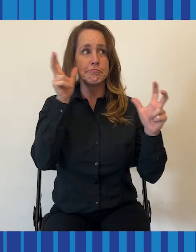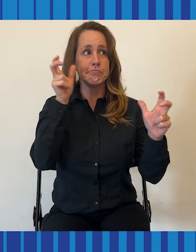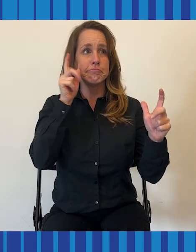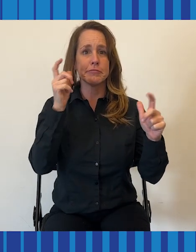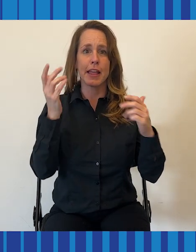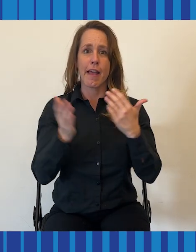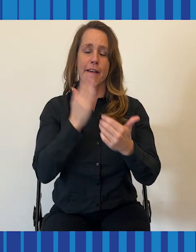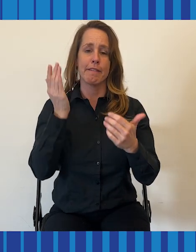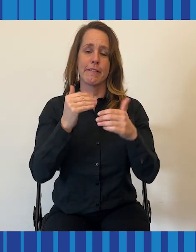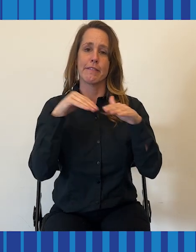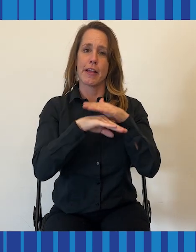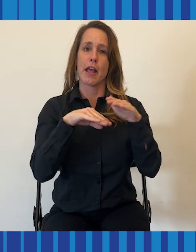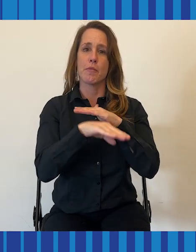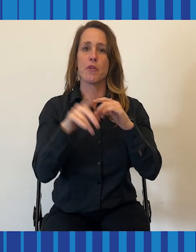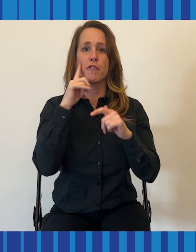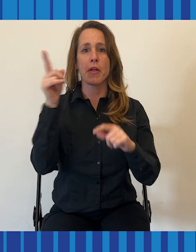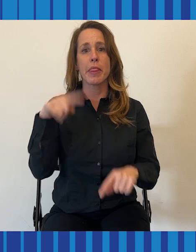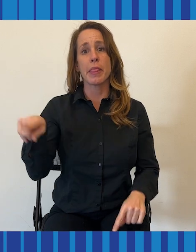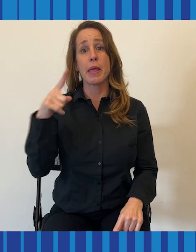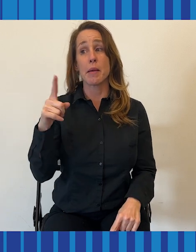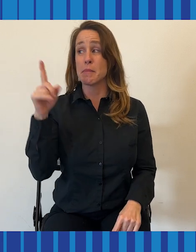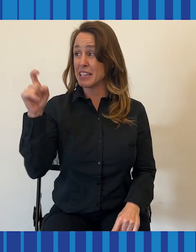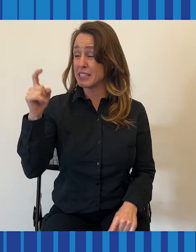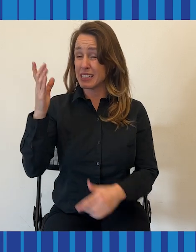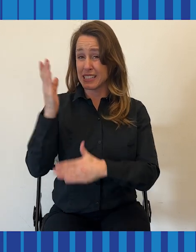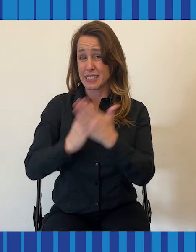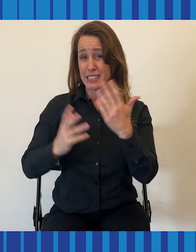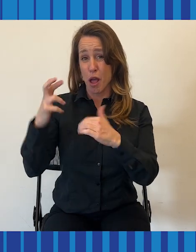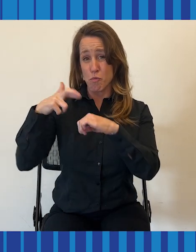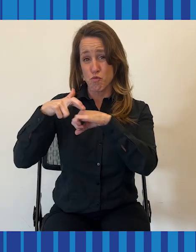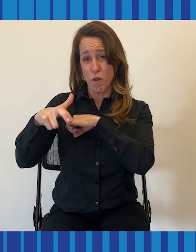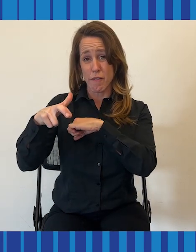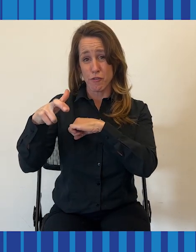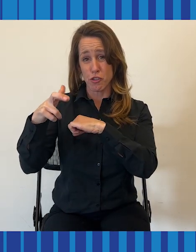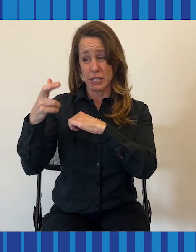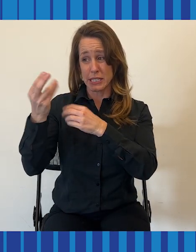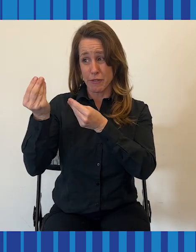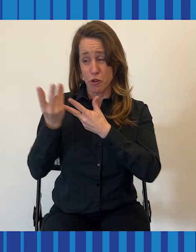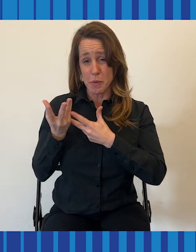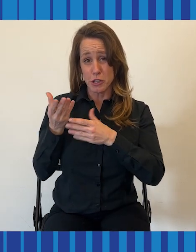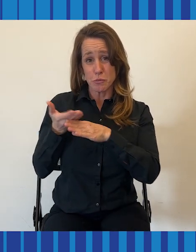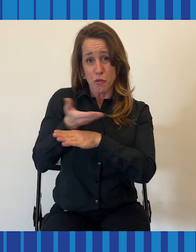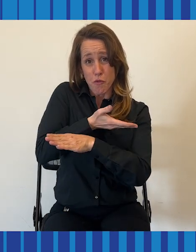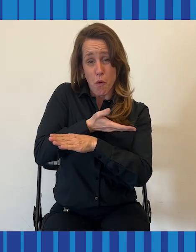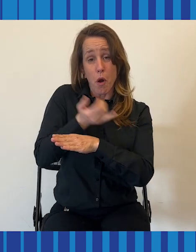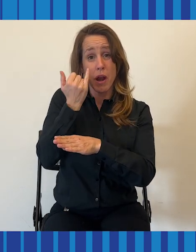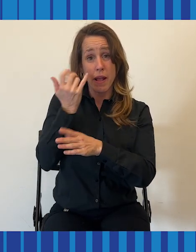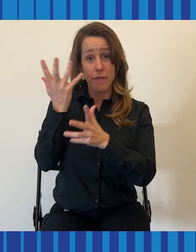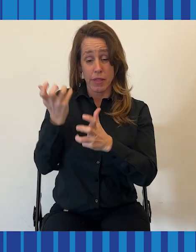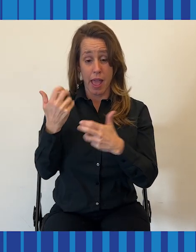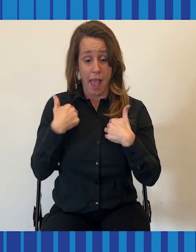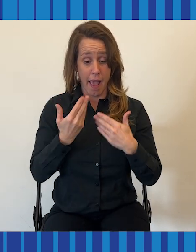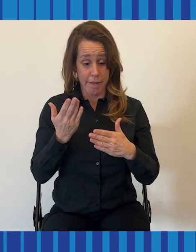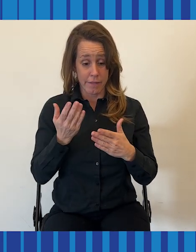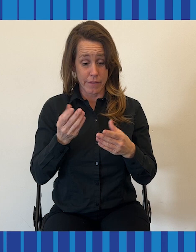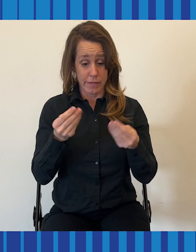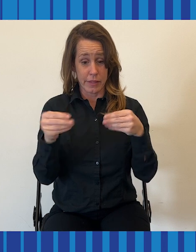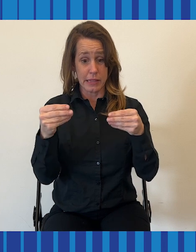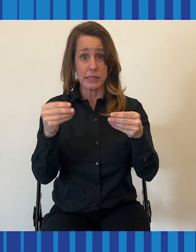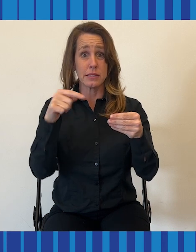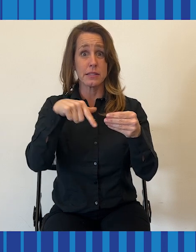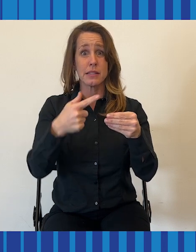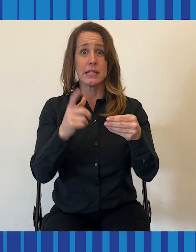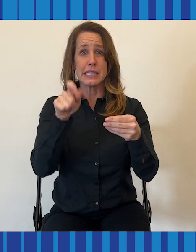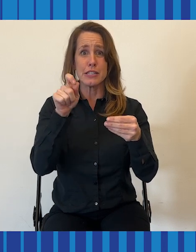because if audio producers are to make versions of their audio for people with hearing loss, how are they supposed to know what works and what doesn't?